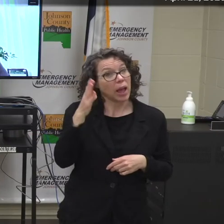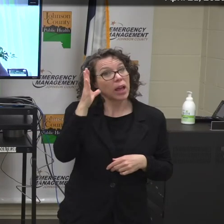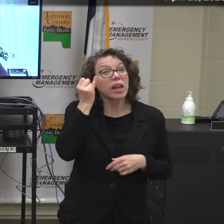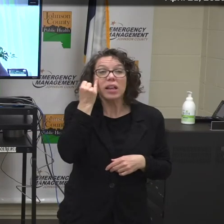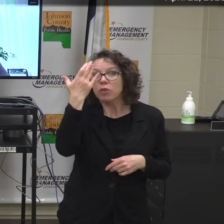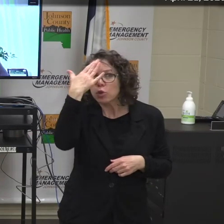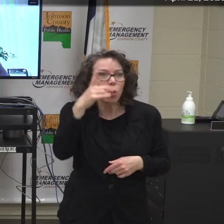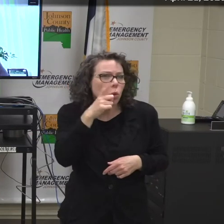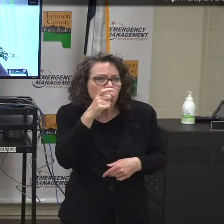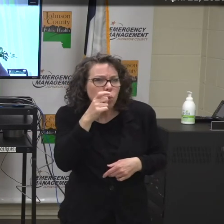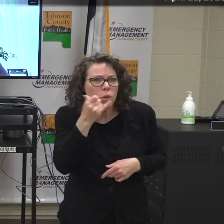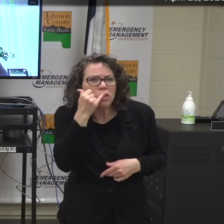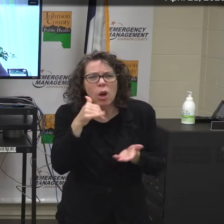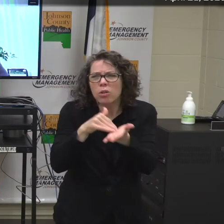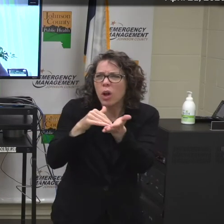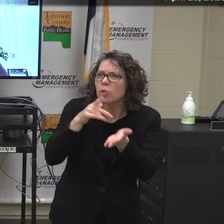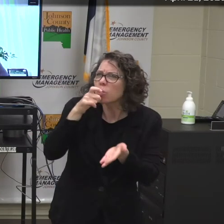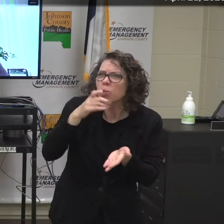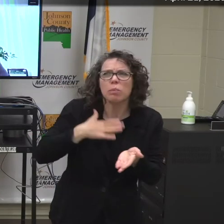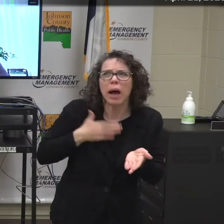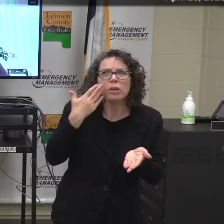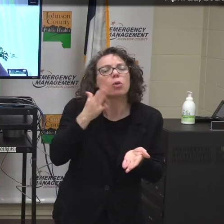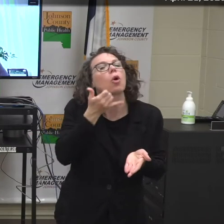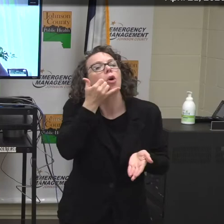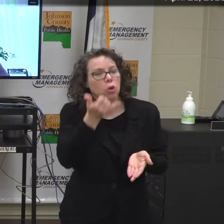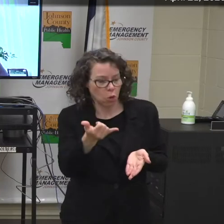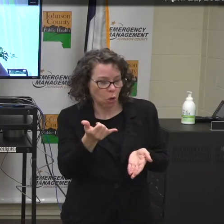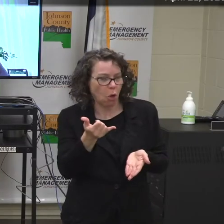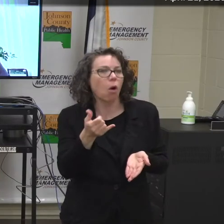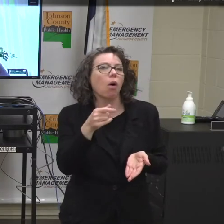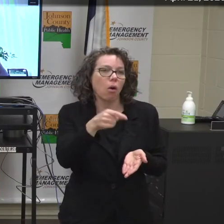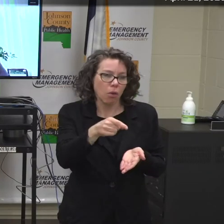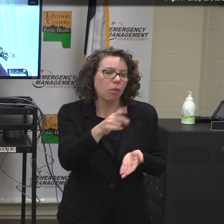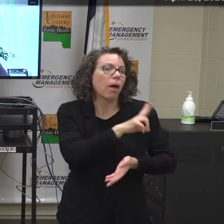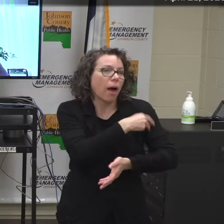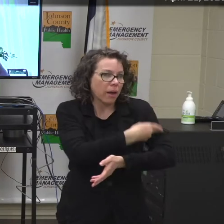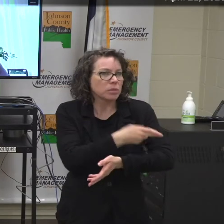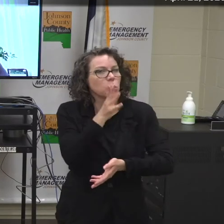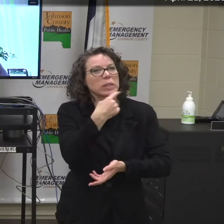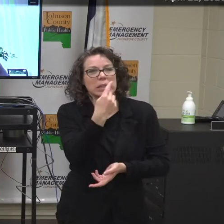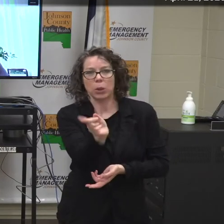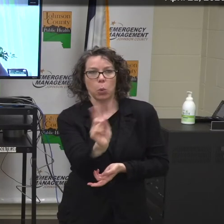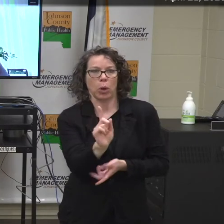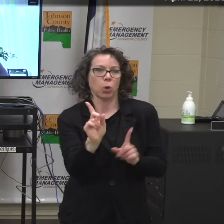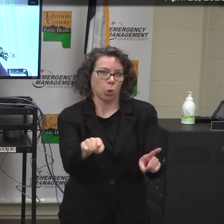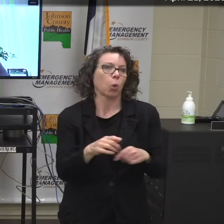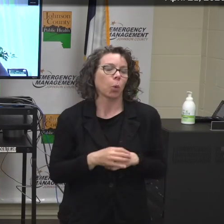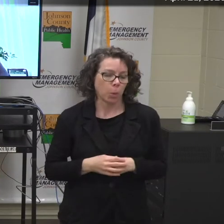you up with the provider. But a person needs to have a medical order in order to have a test.